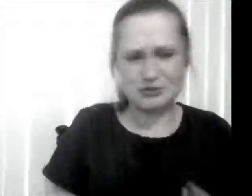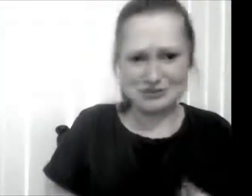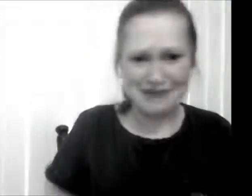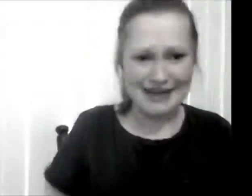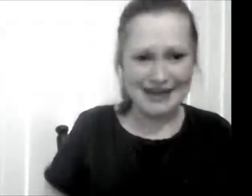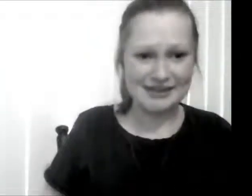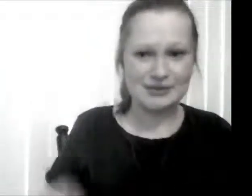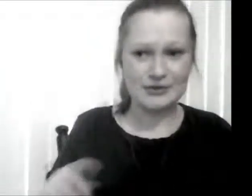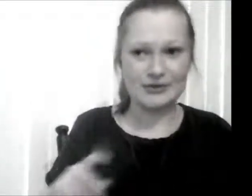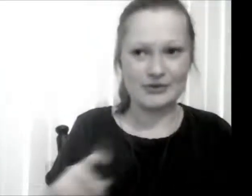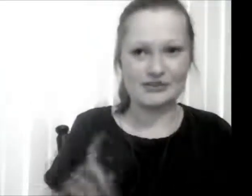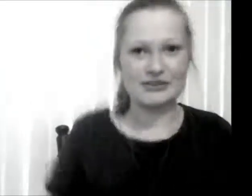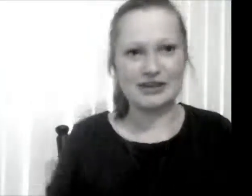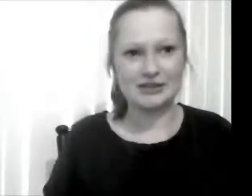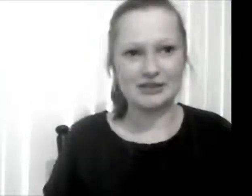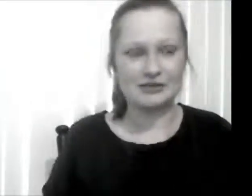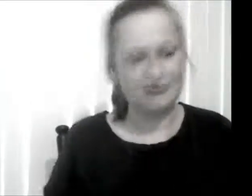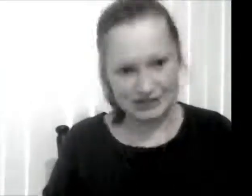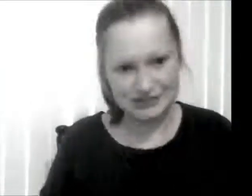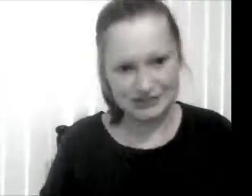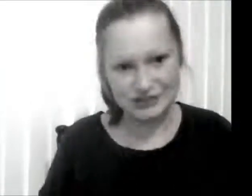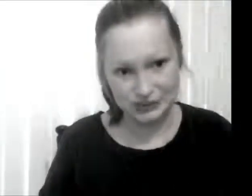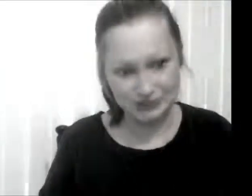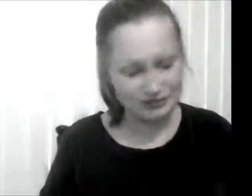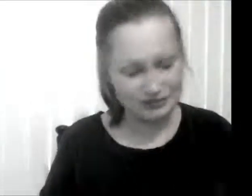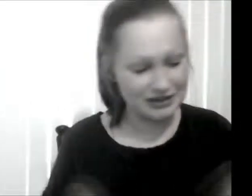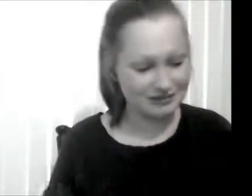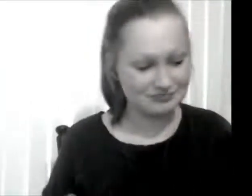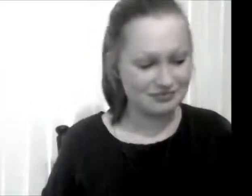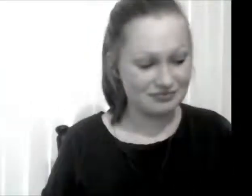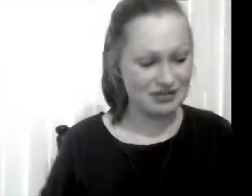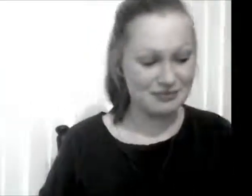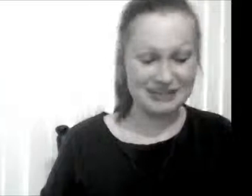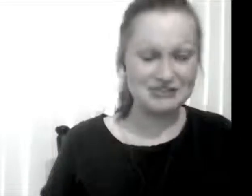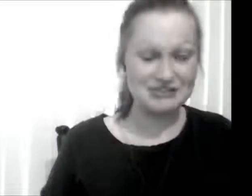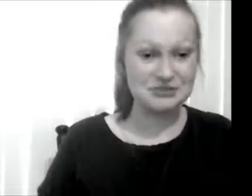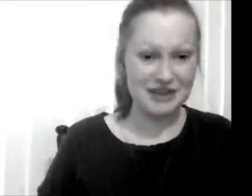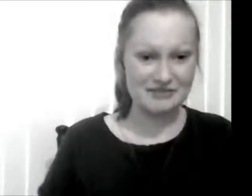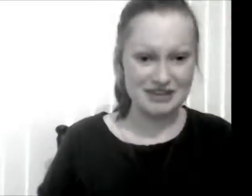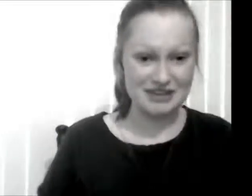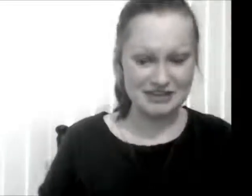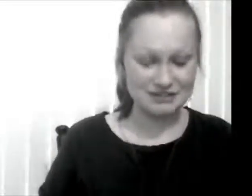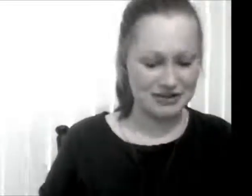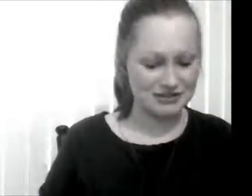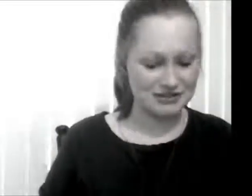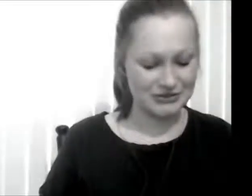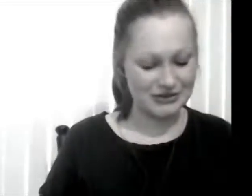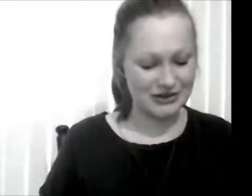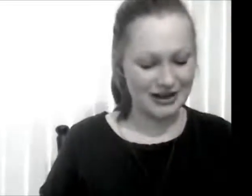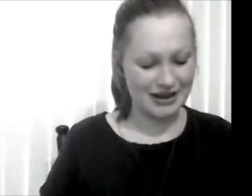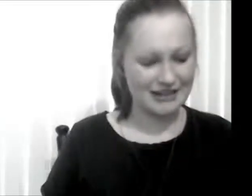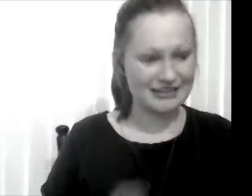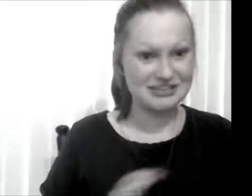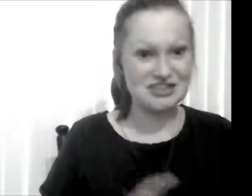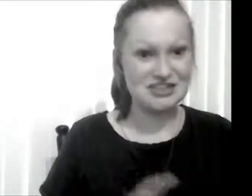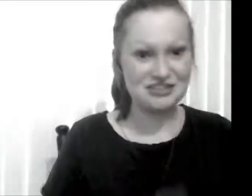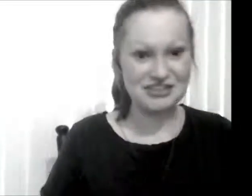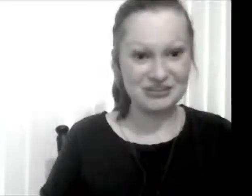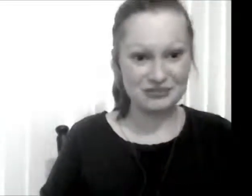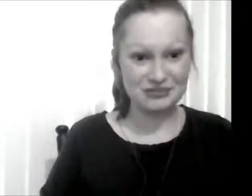much pain or you feel like you're gonna faint if you do. But I did do that I did have a shower so I put three things off my